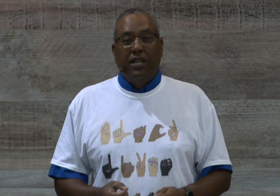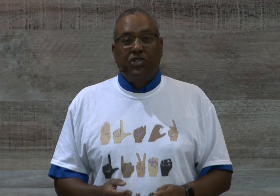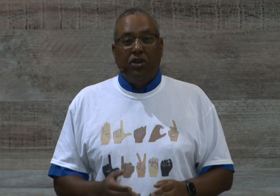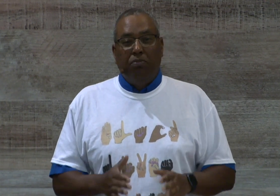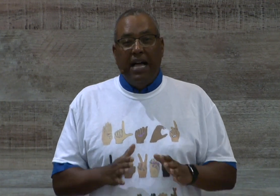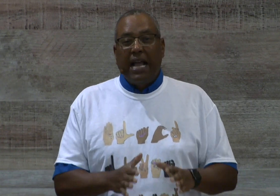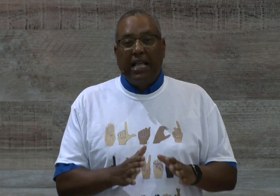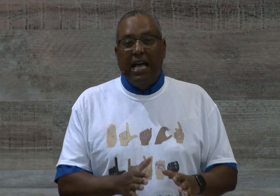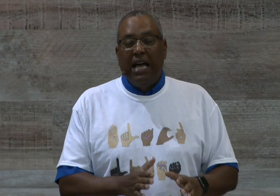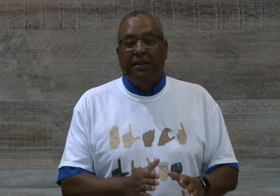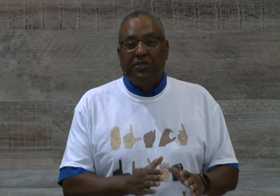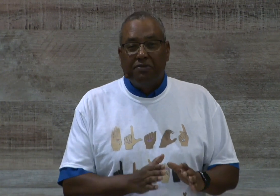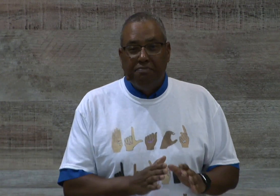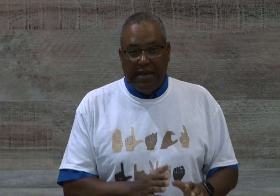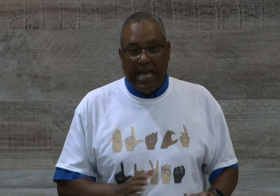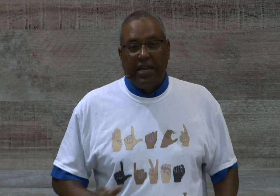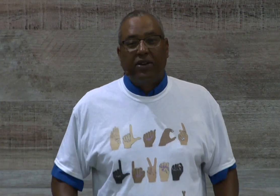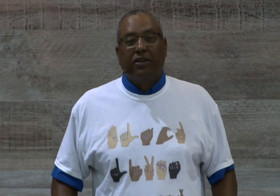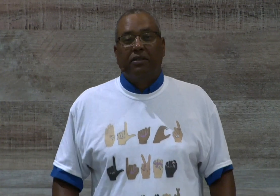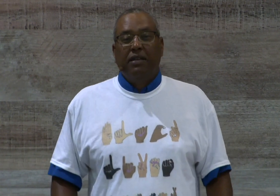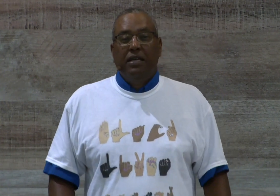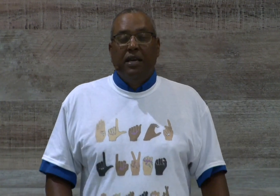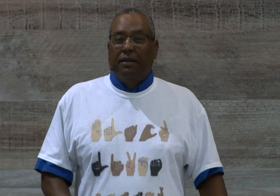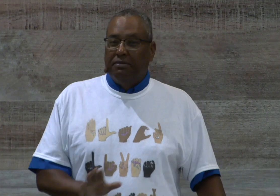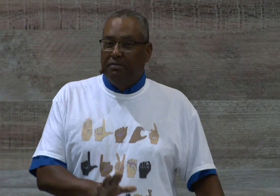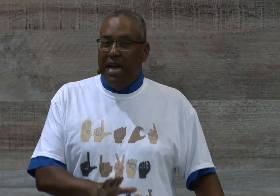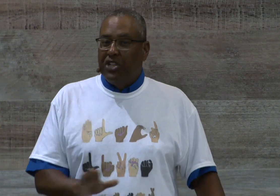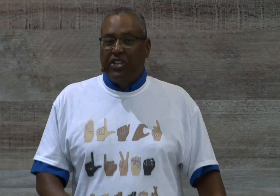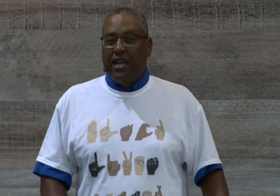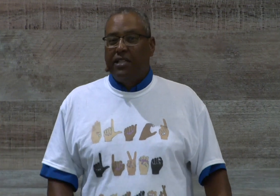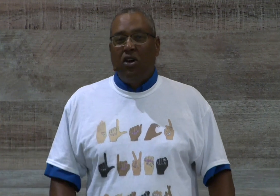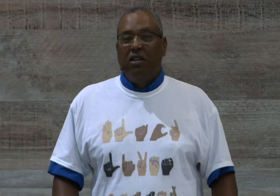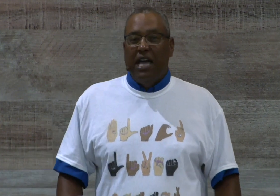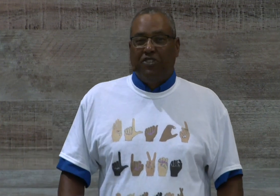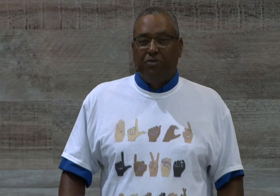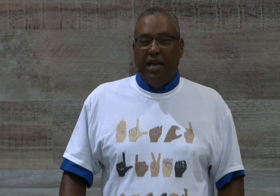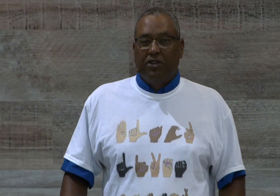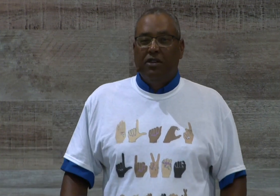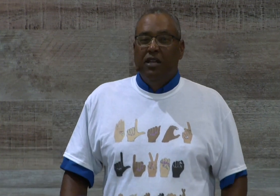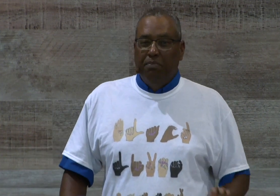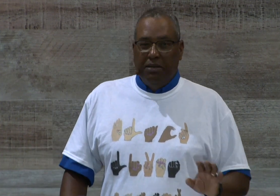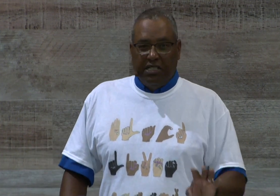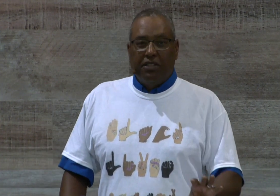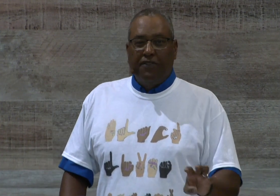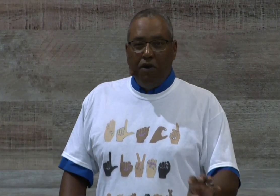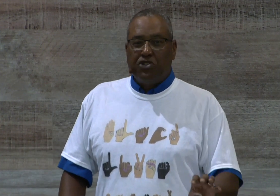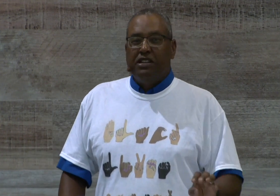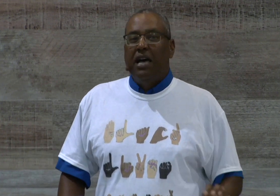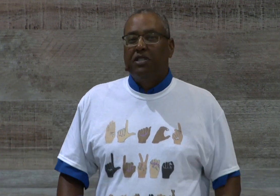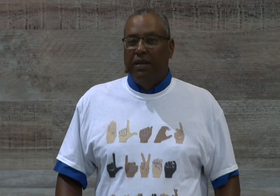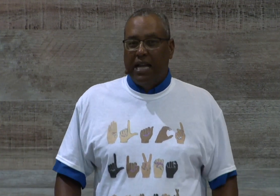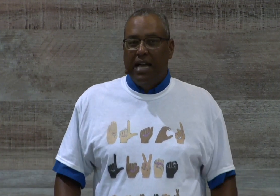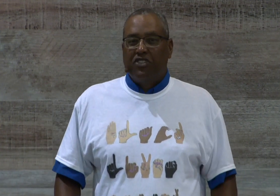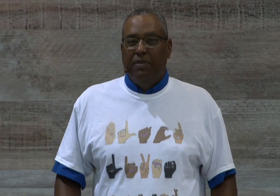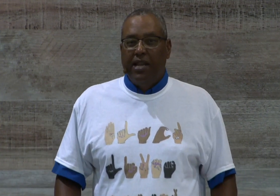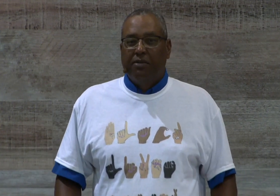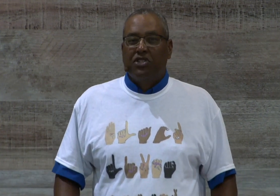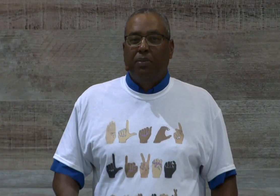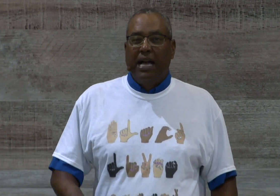so Black Lives Matter. Not discounting that all lives matter, but in particular, the focus right now is Black Lives Matter because black